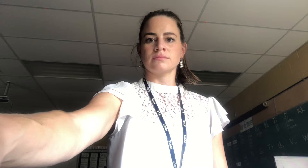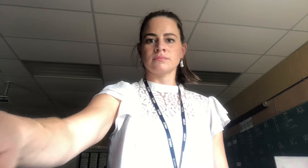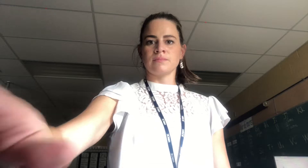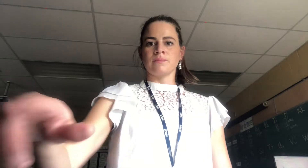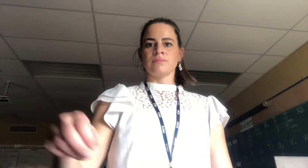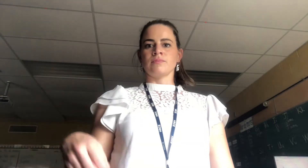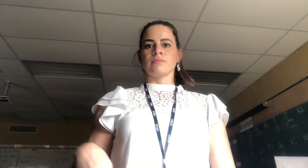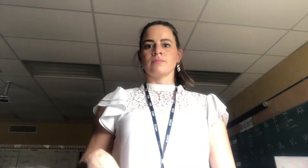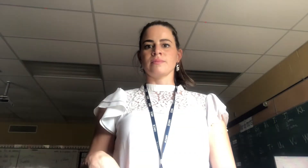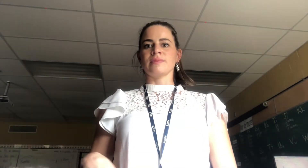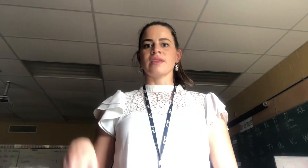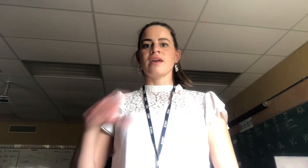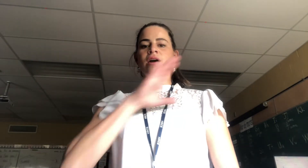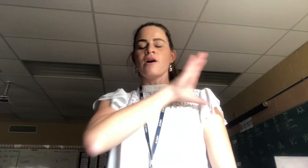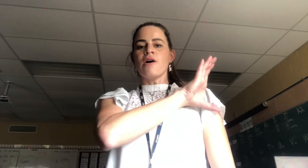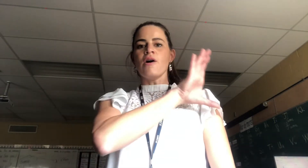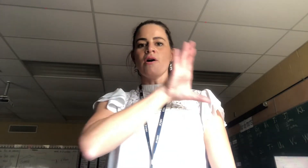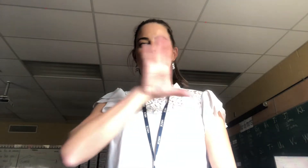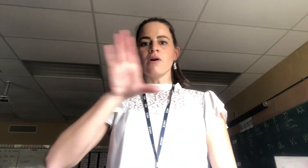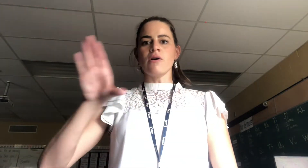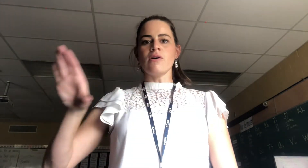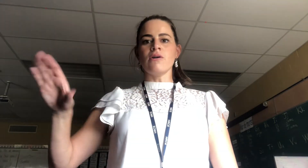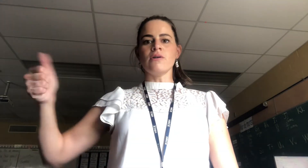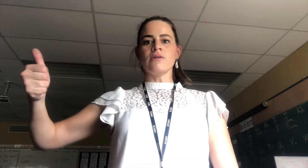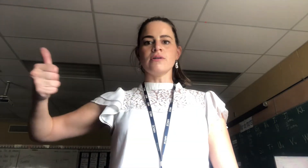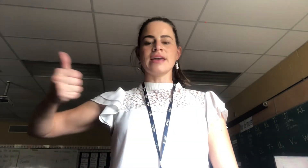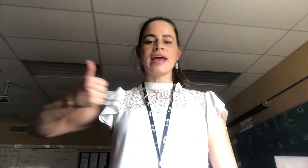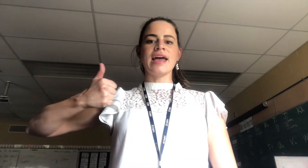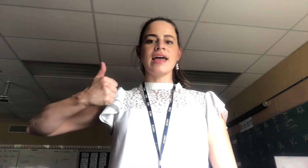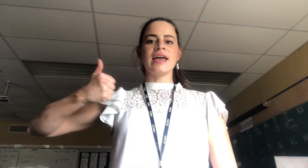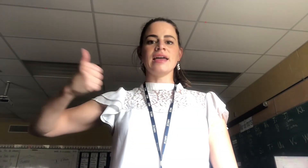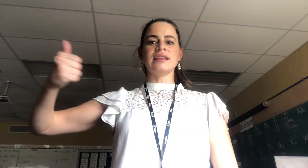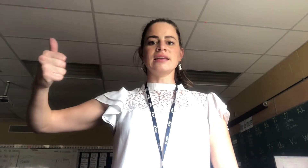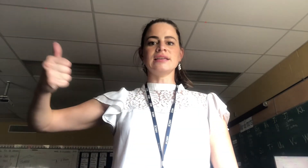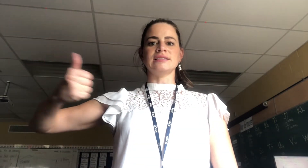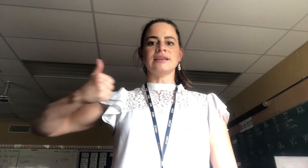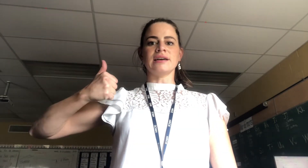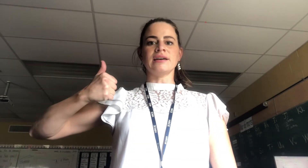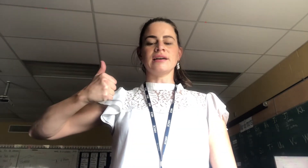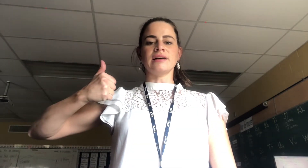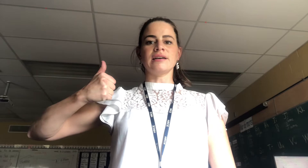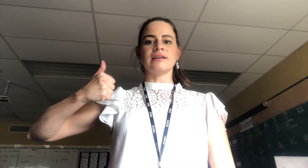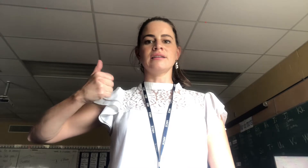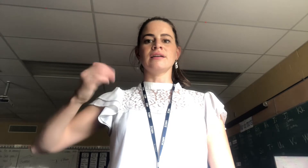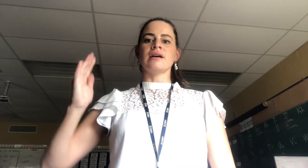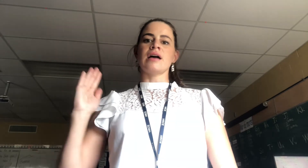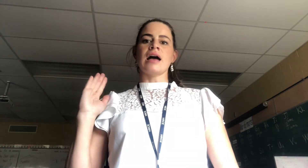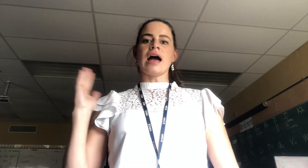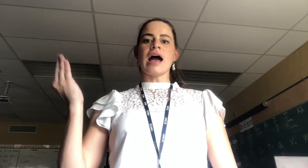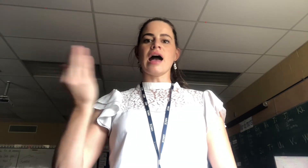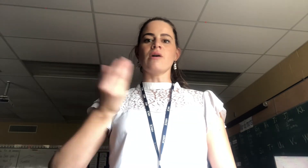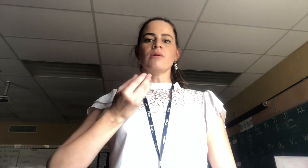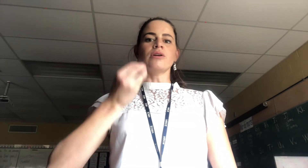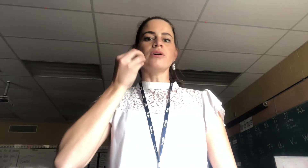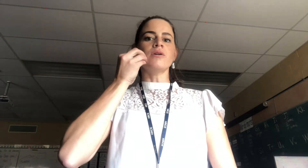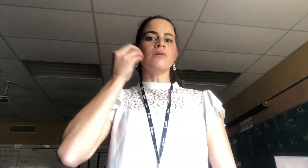Oh Canada, our home